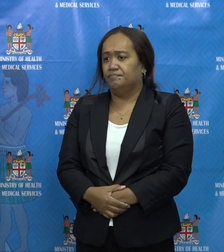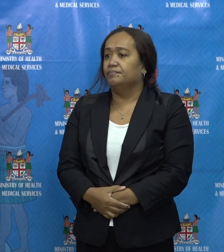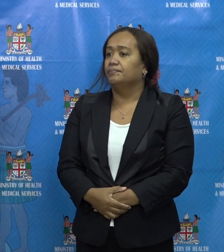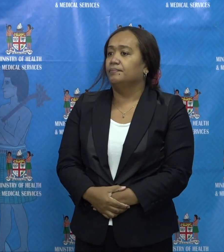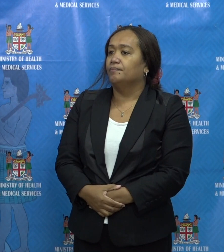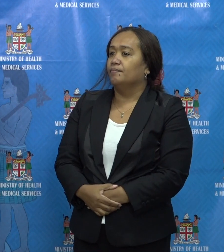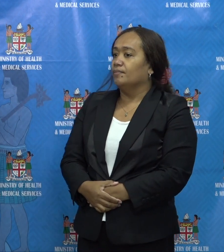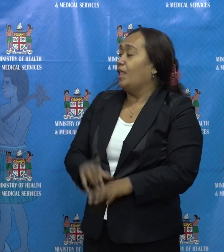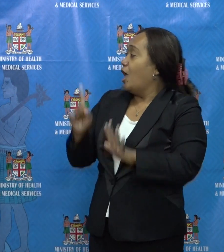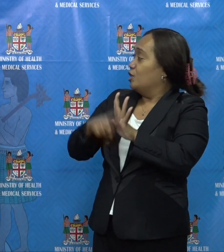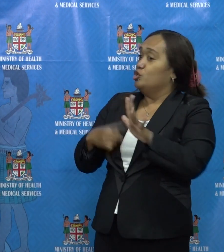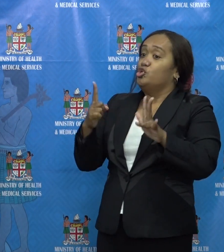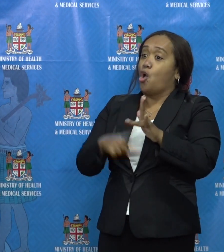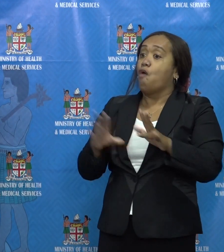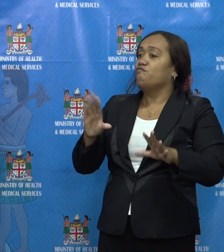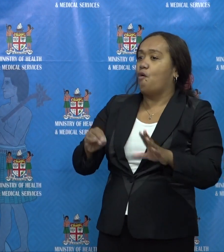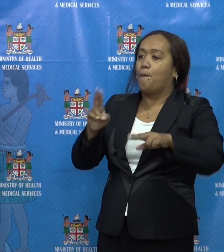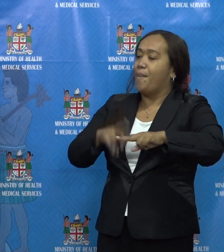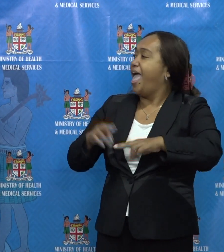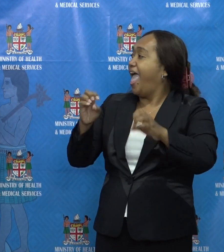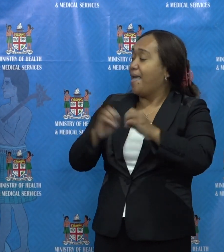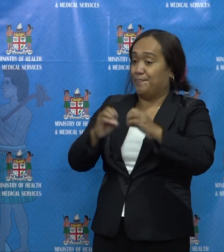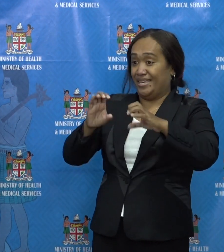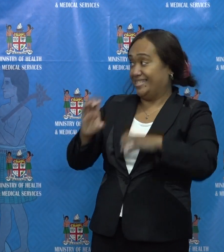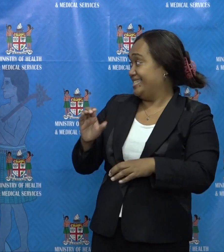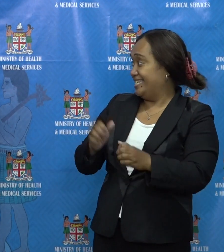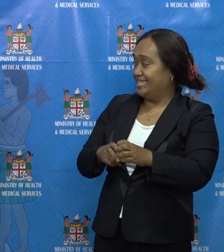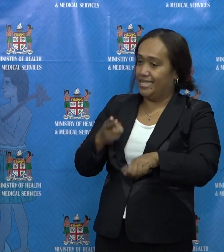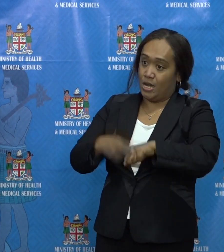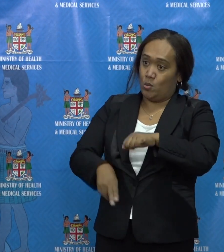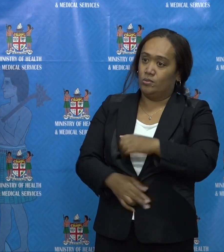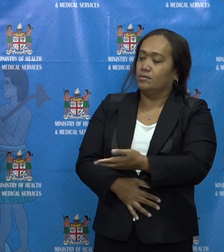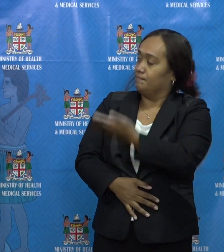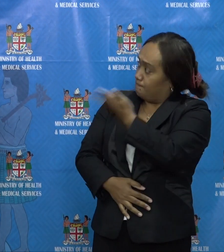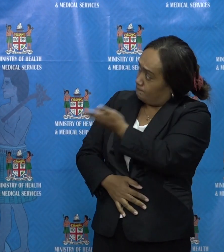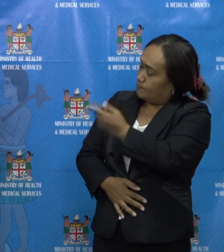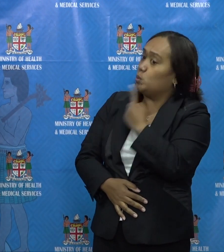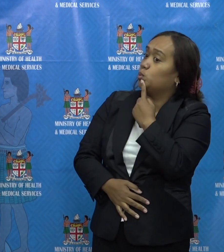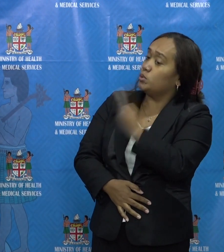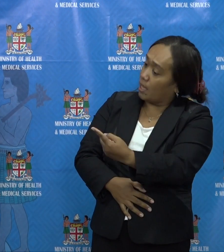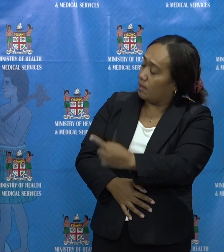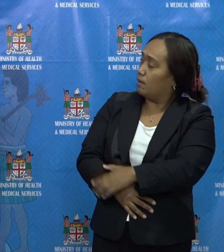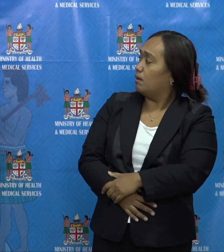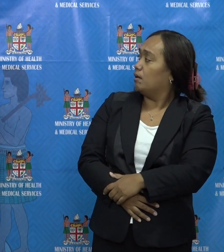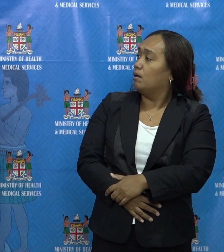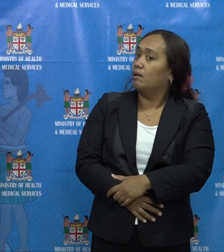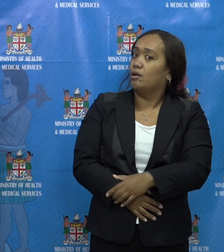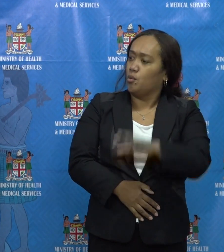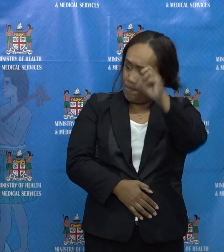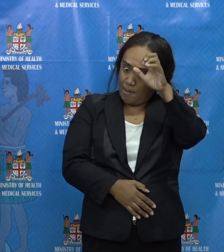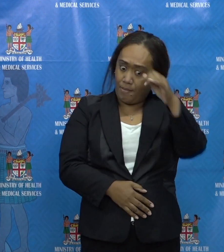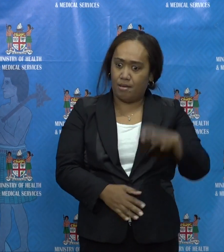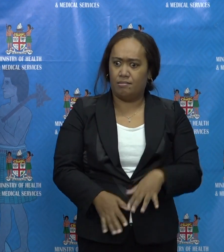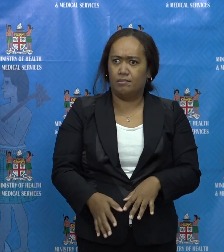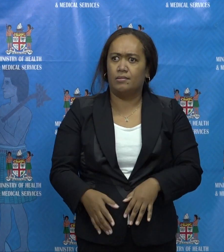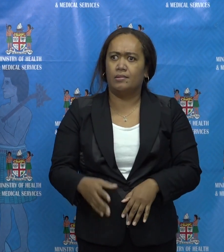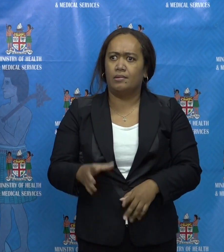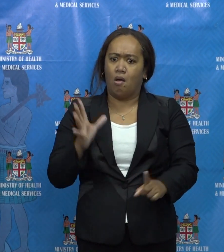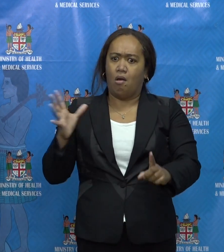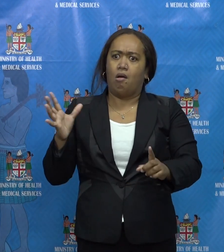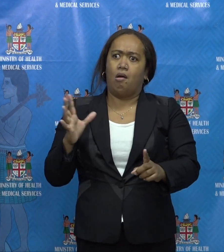Uh, Chosayye from FBC News. Uh, Dr. Fong, you've, uh, clearly stated that, uh, the recent, uh, surge in, uh,